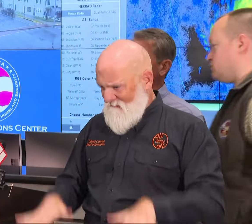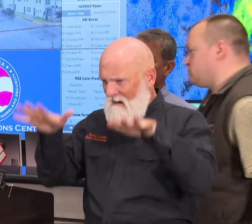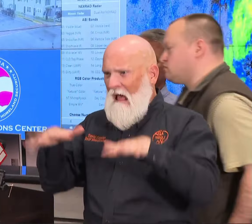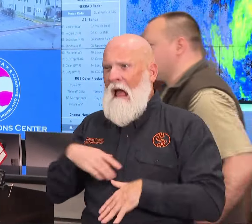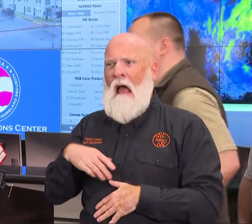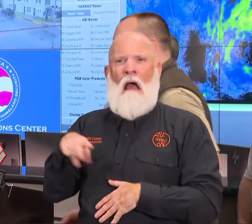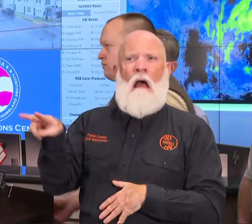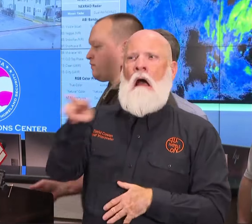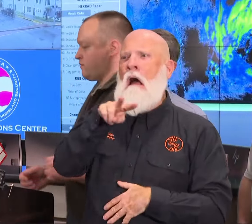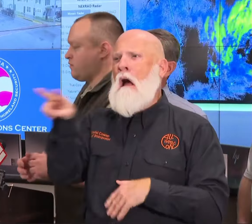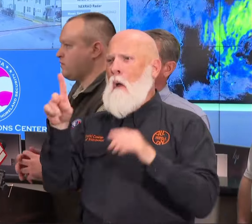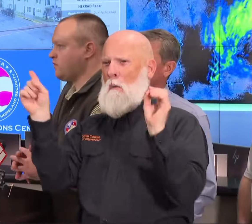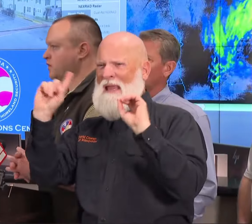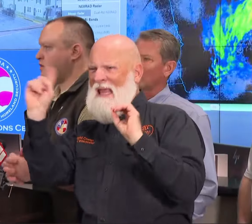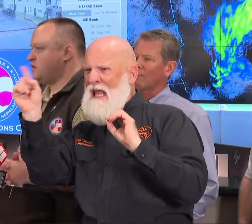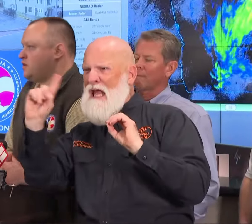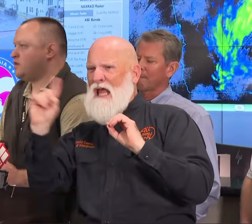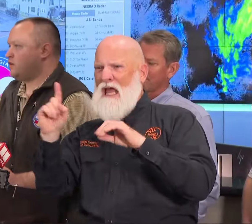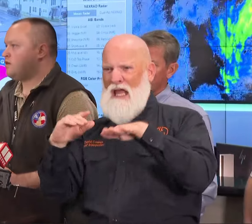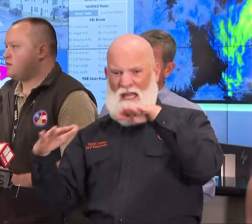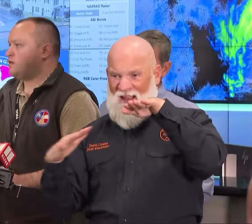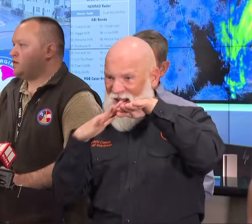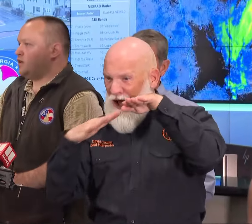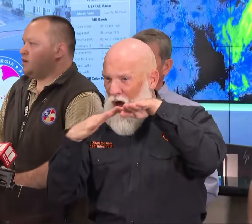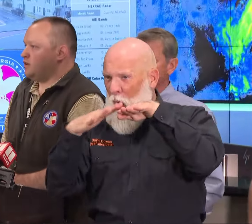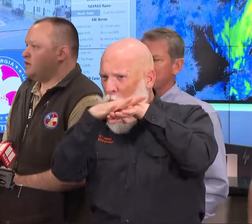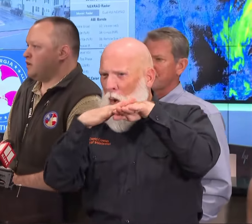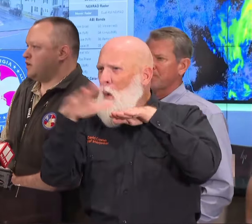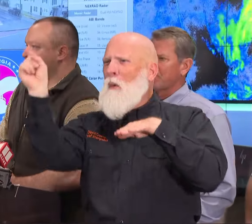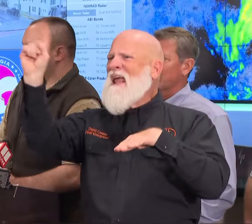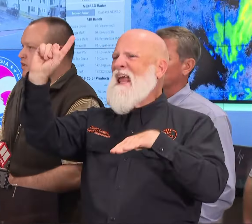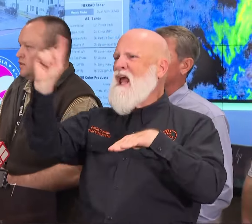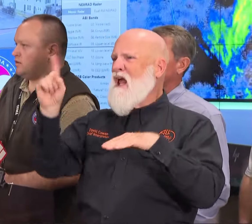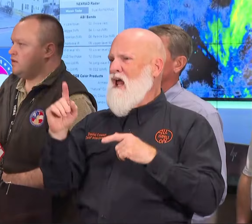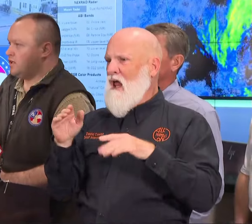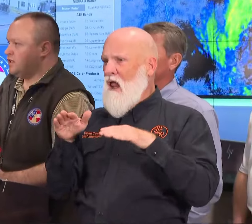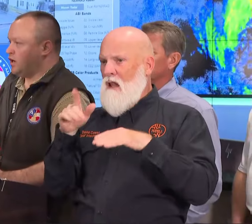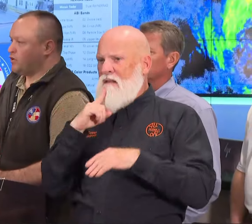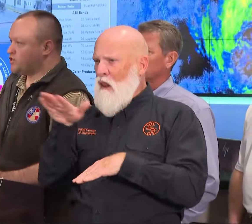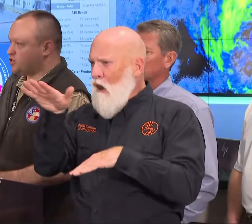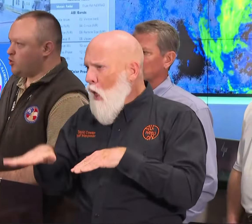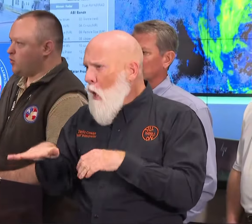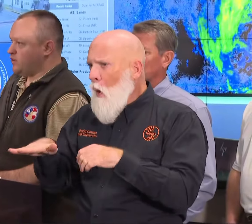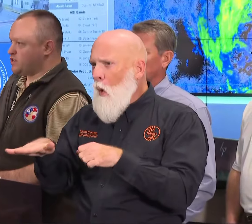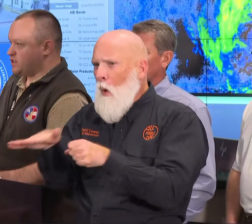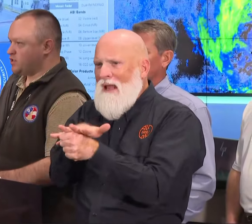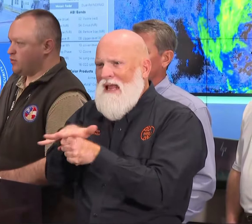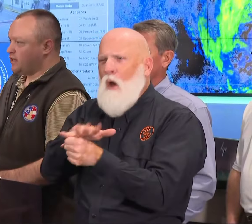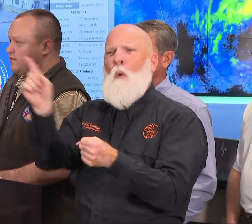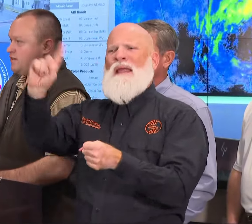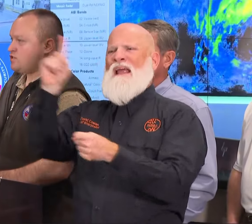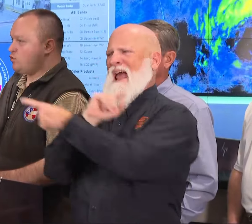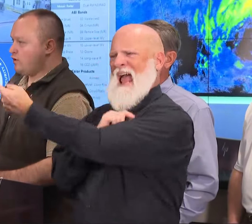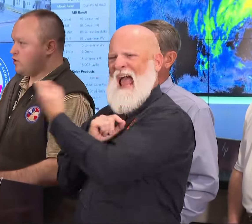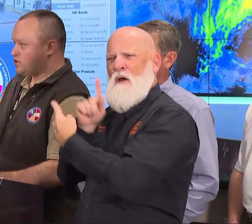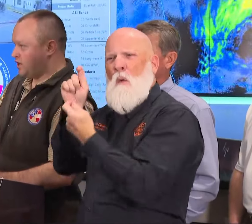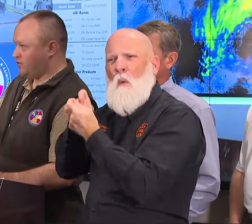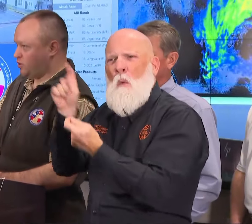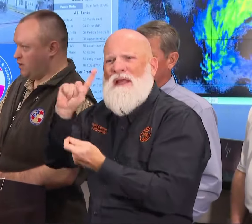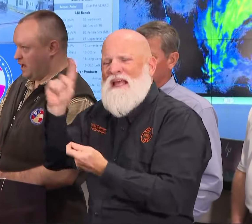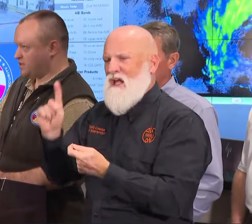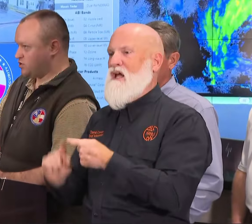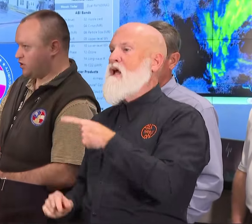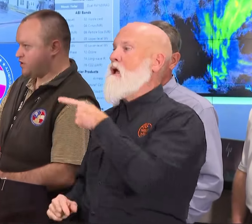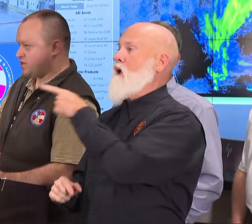actually mean? Like, logistically, or even getting supplies in, what does that mean? Yeah, with a slow-moving system like this where those